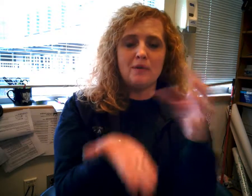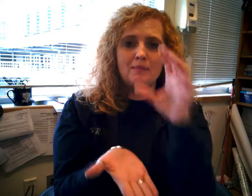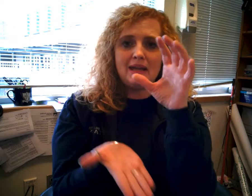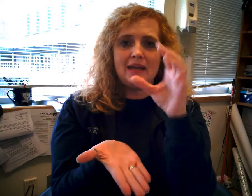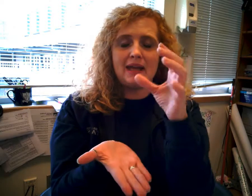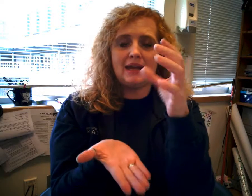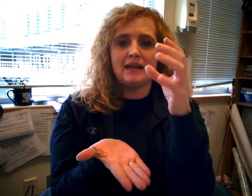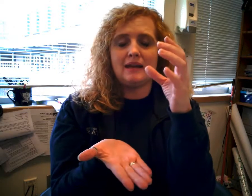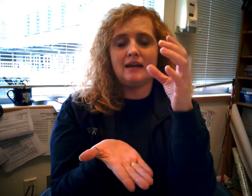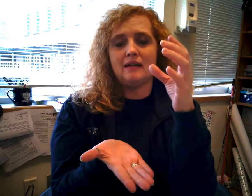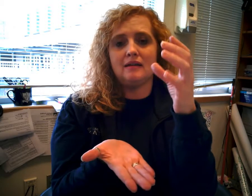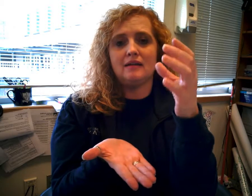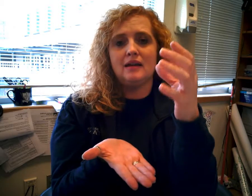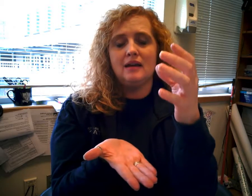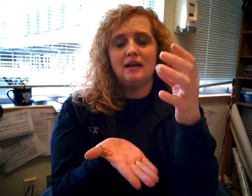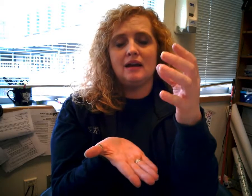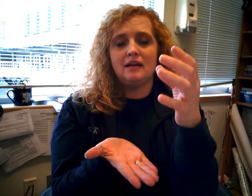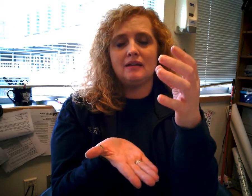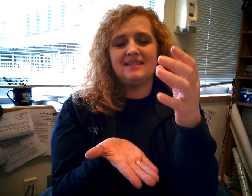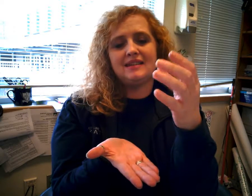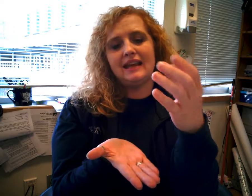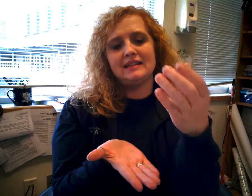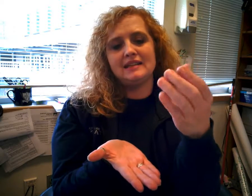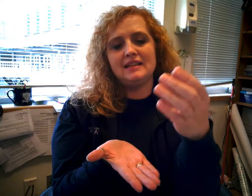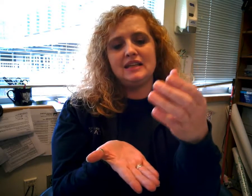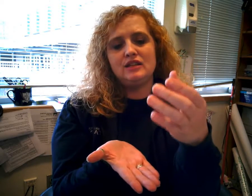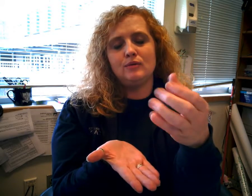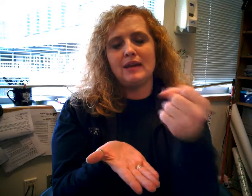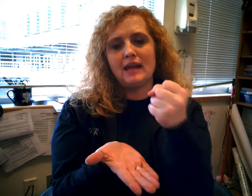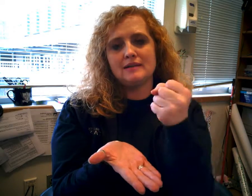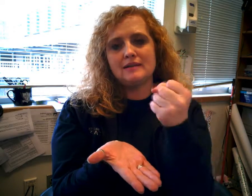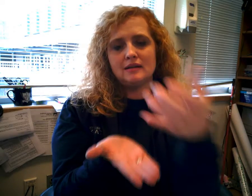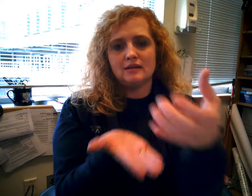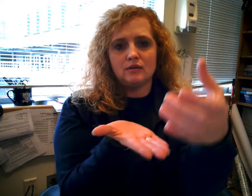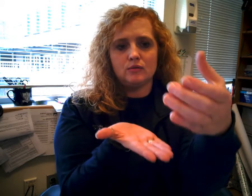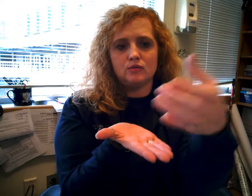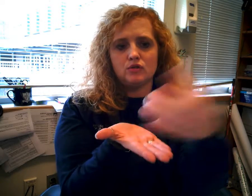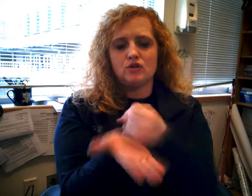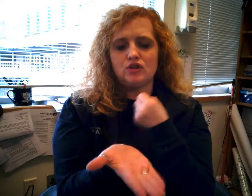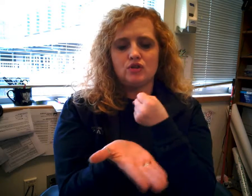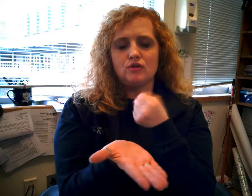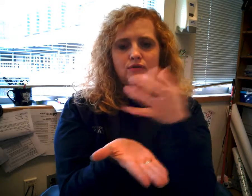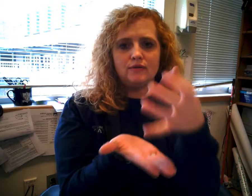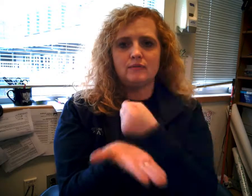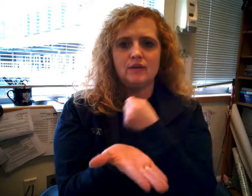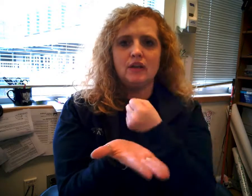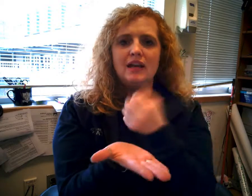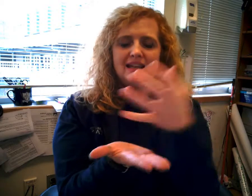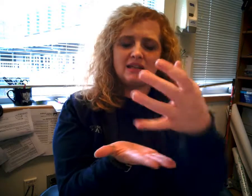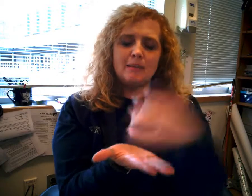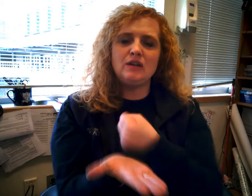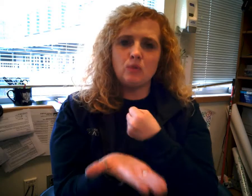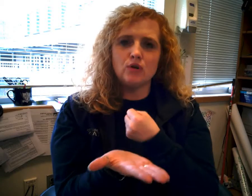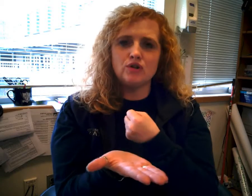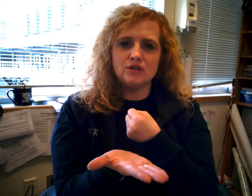B and, uh, uh, uh, I guess a C to an S. So, deserve. It's coming towards you.